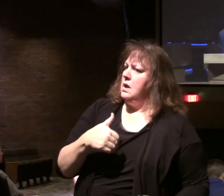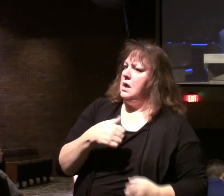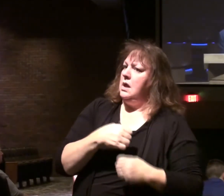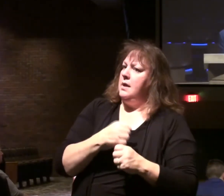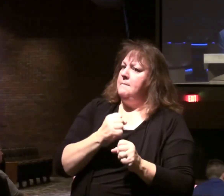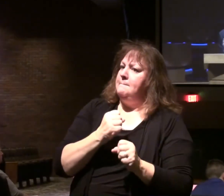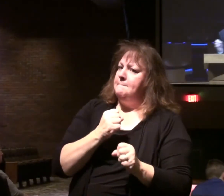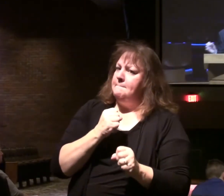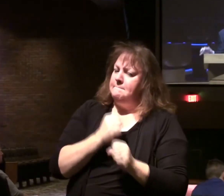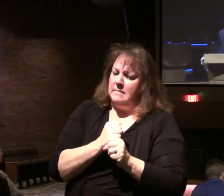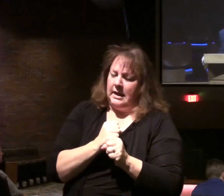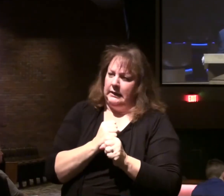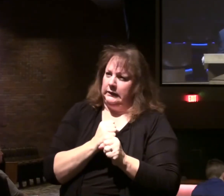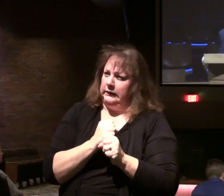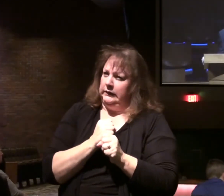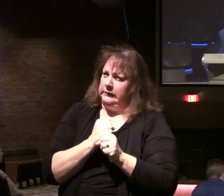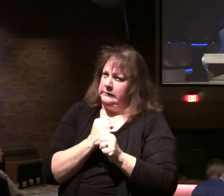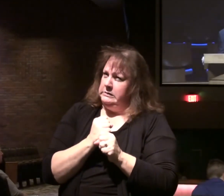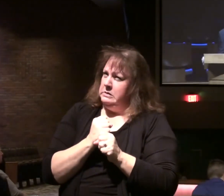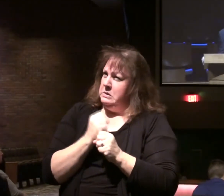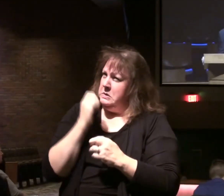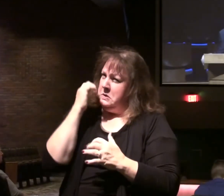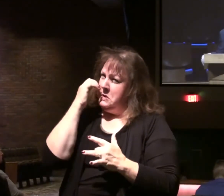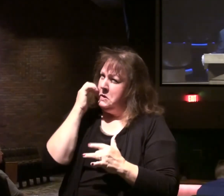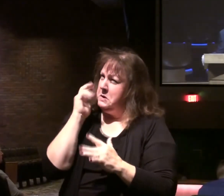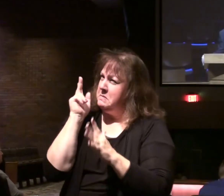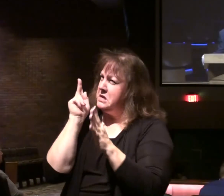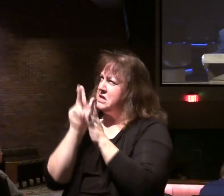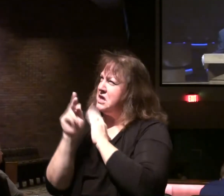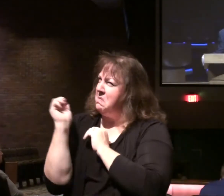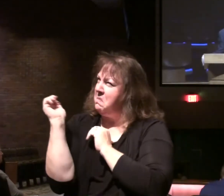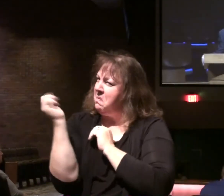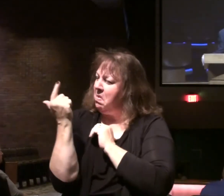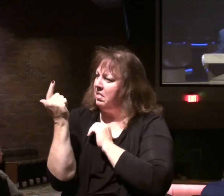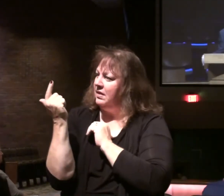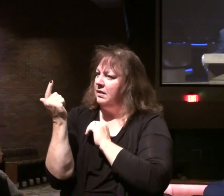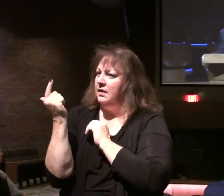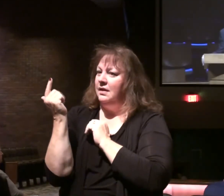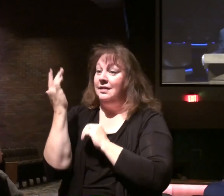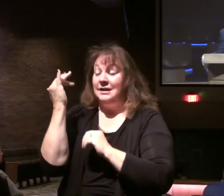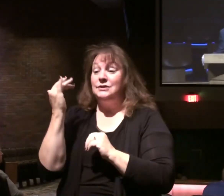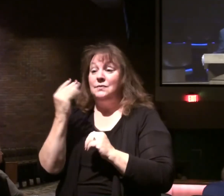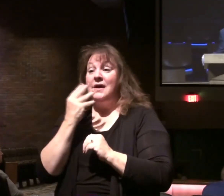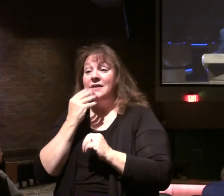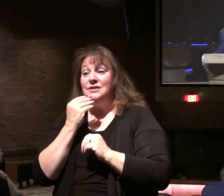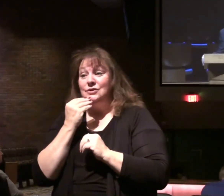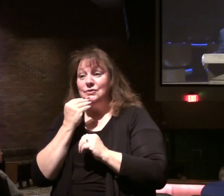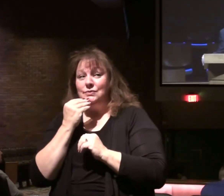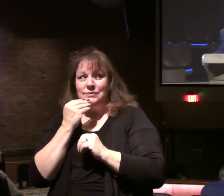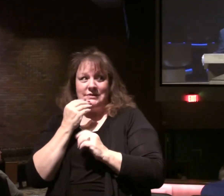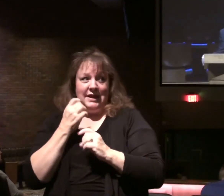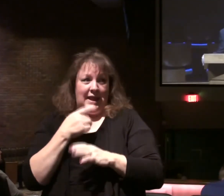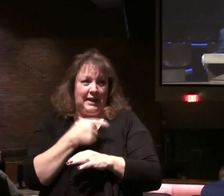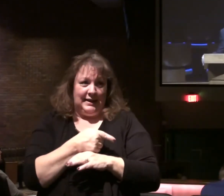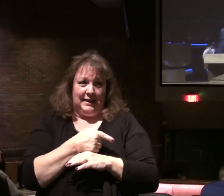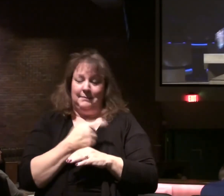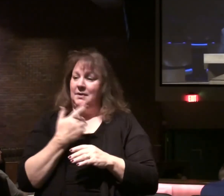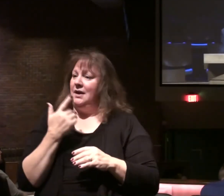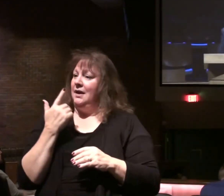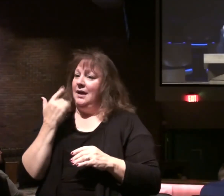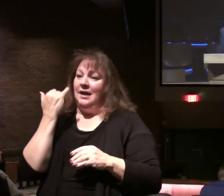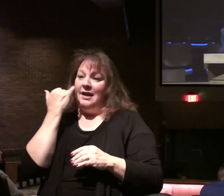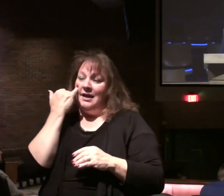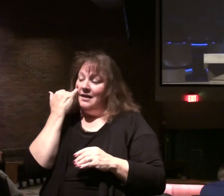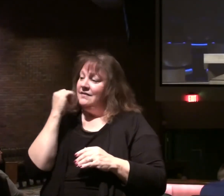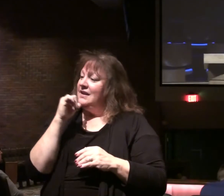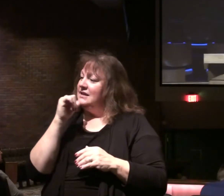his greatest attempt to destroy the Jews. You understand this is why the Jews are such an enemy of the devil. If he